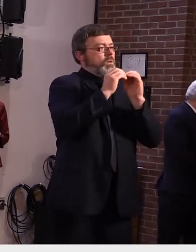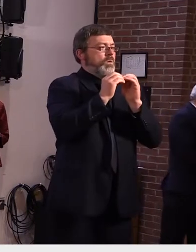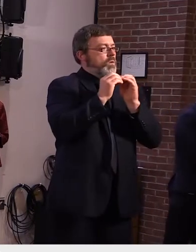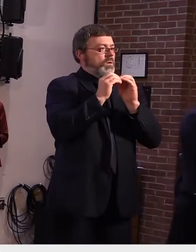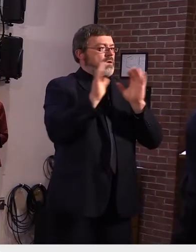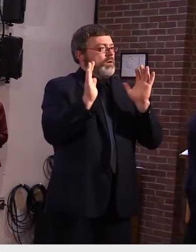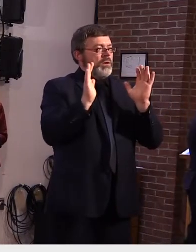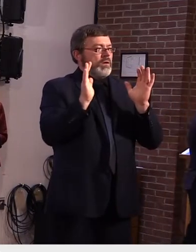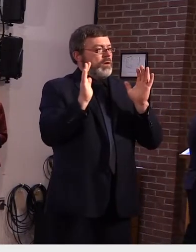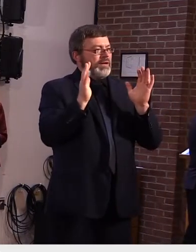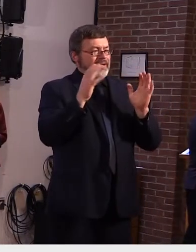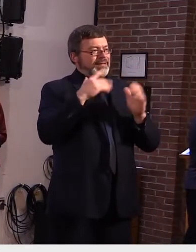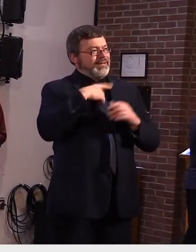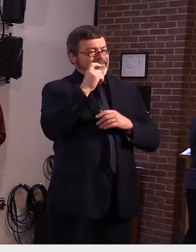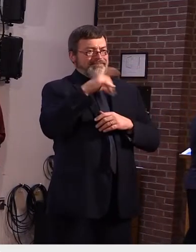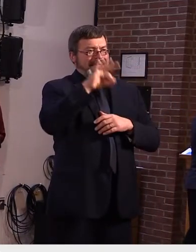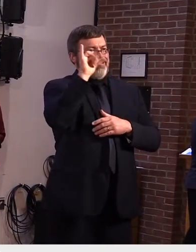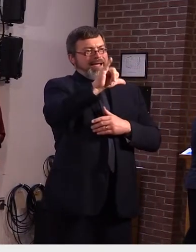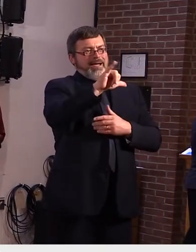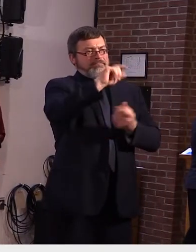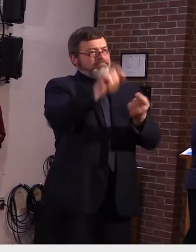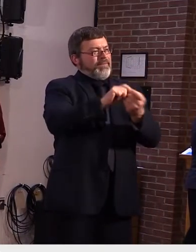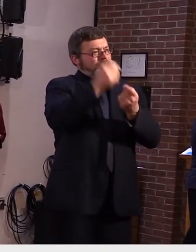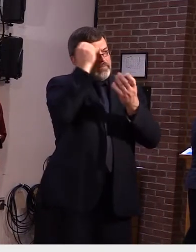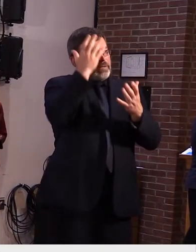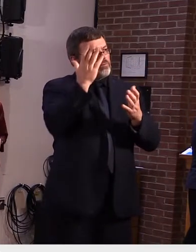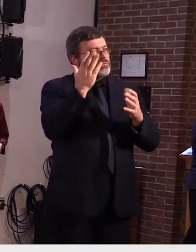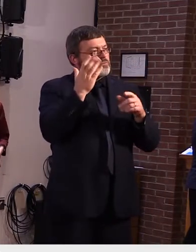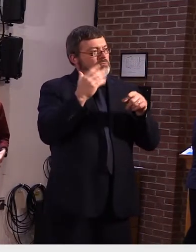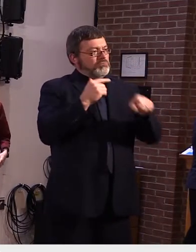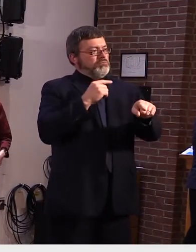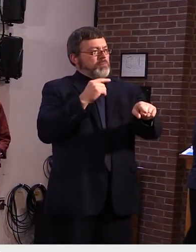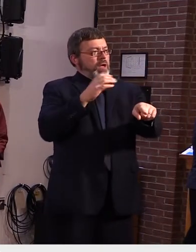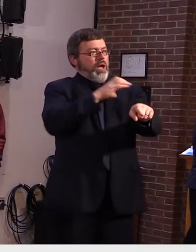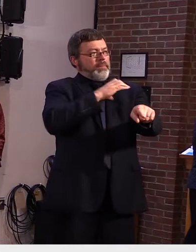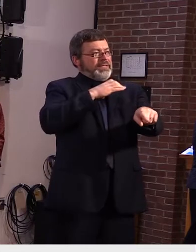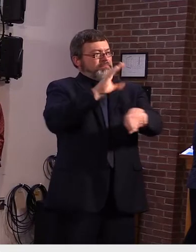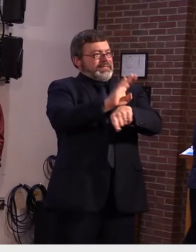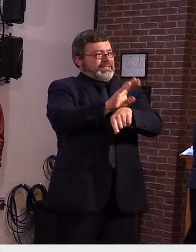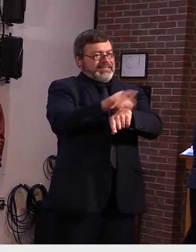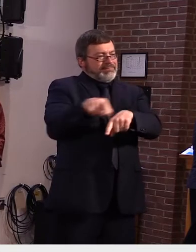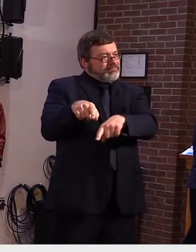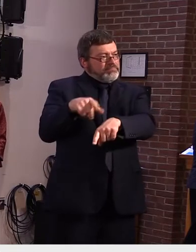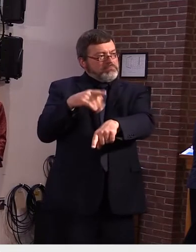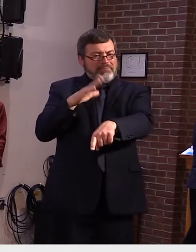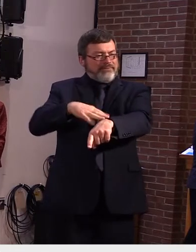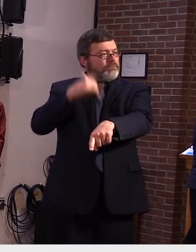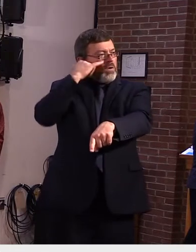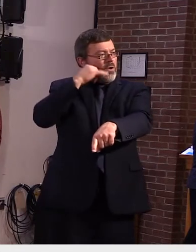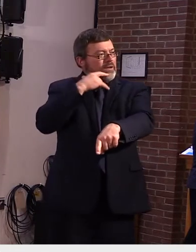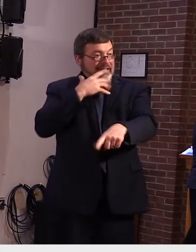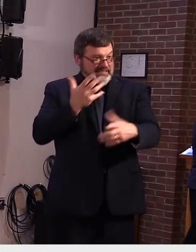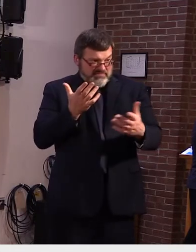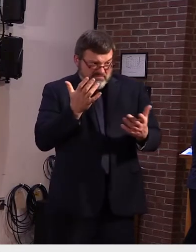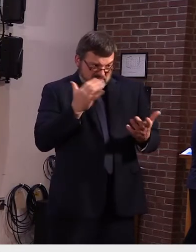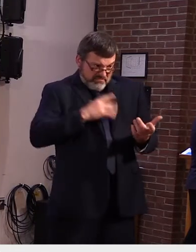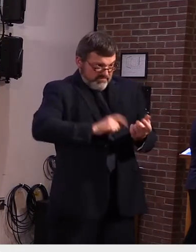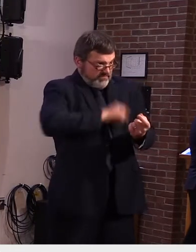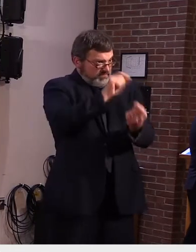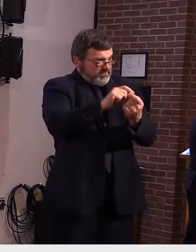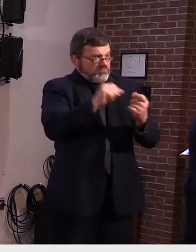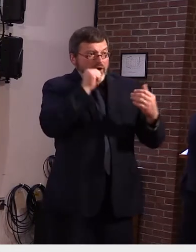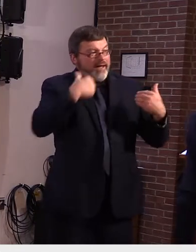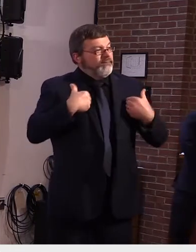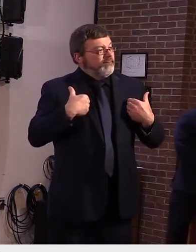tim okay yeah i don't don't have anything to add i'm happy to look at you know look offline and get back to you okay